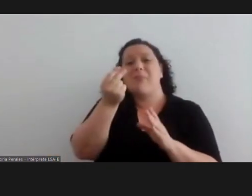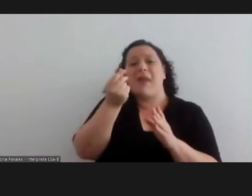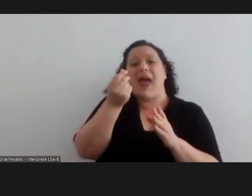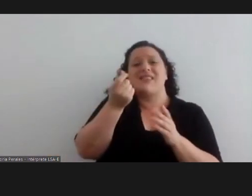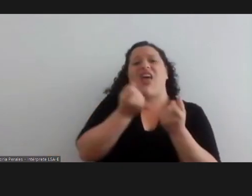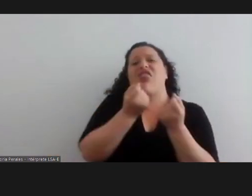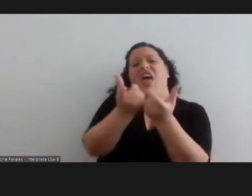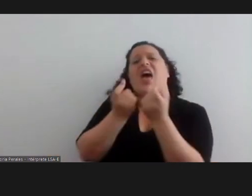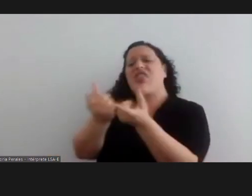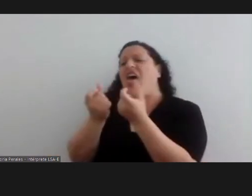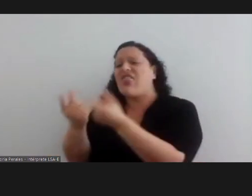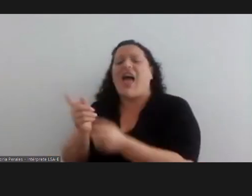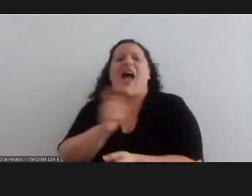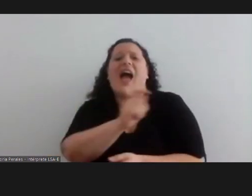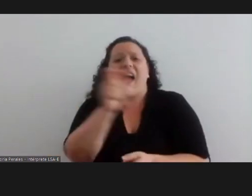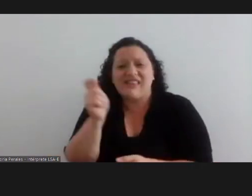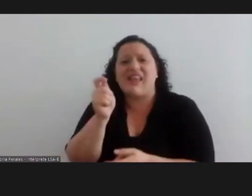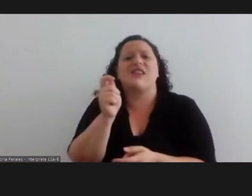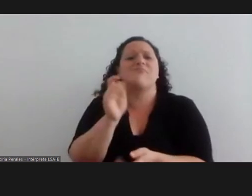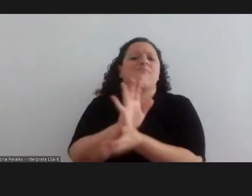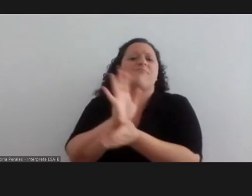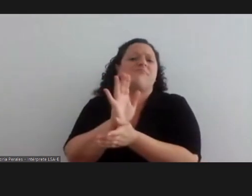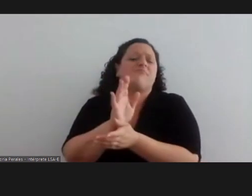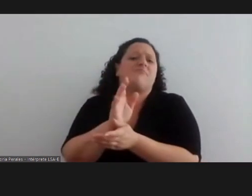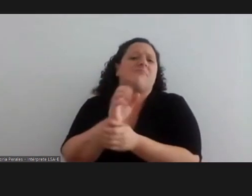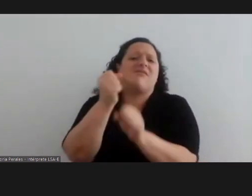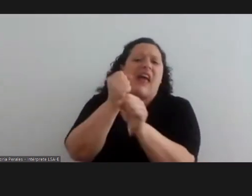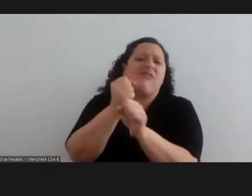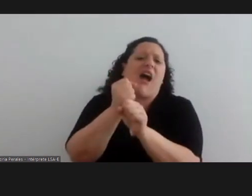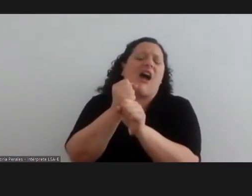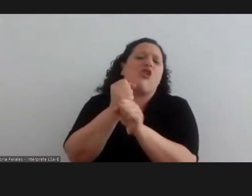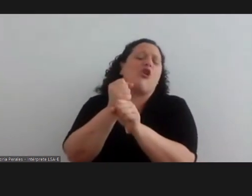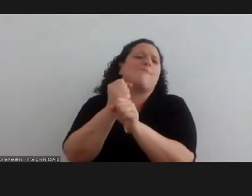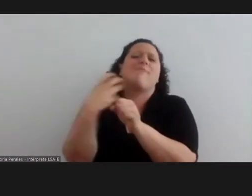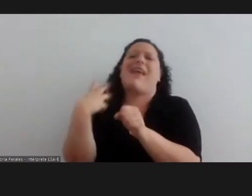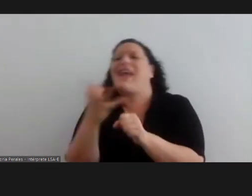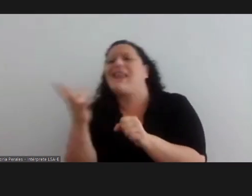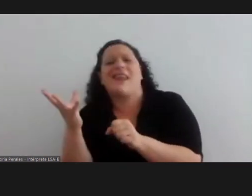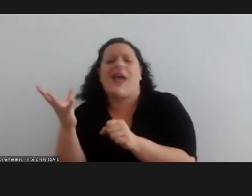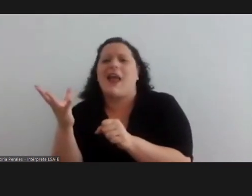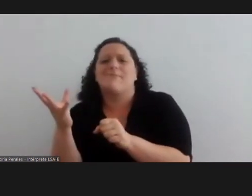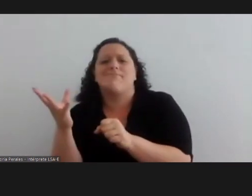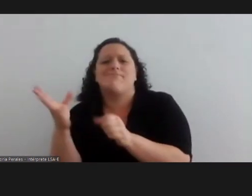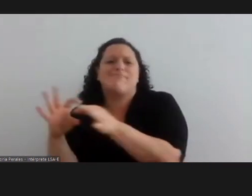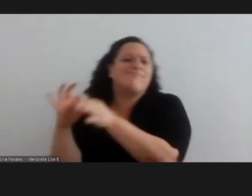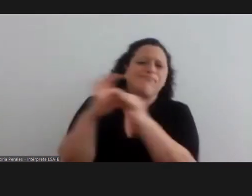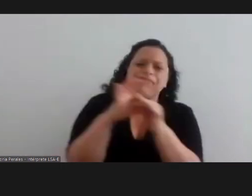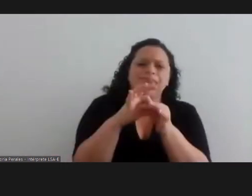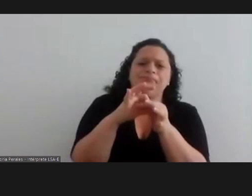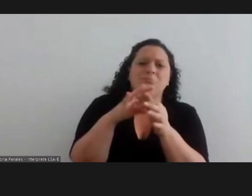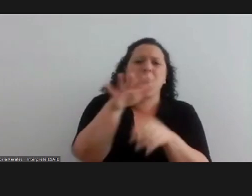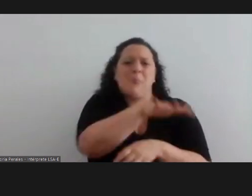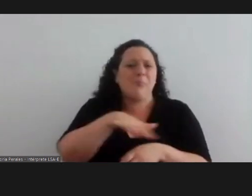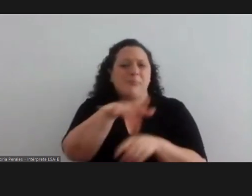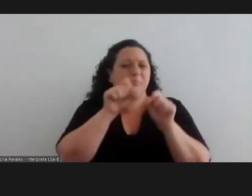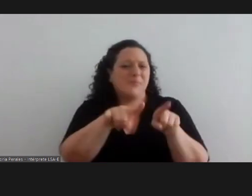many funds for productions being granted and those production or productions do not